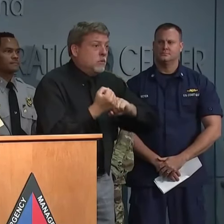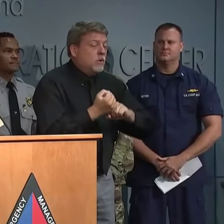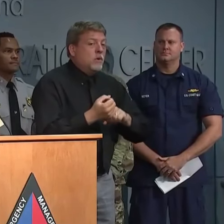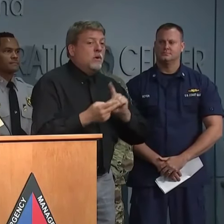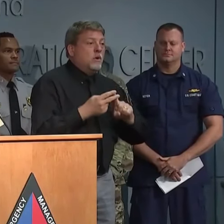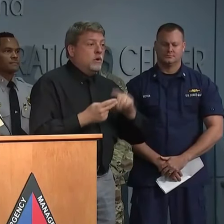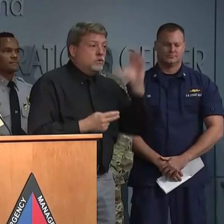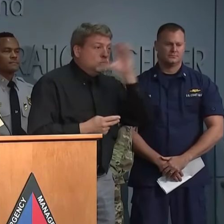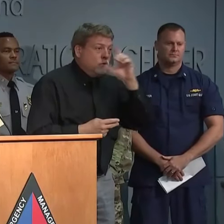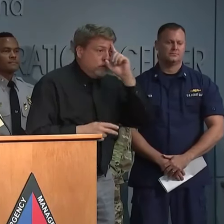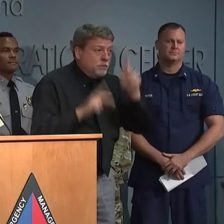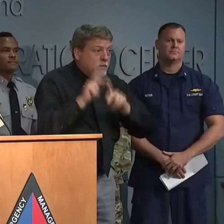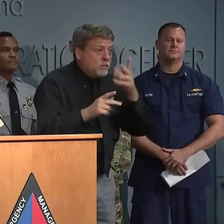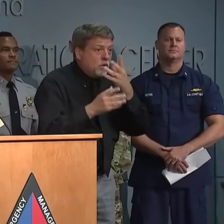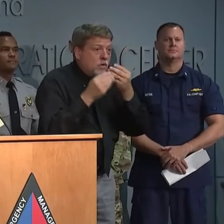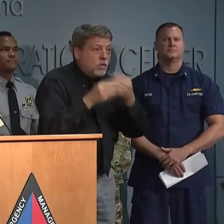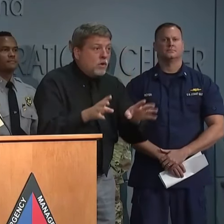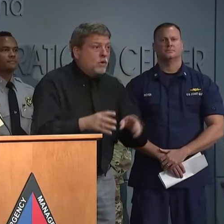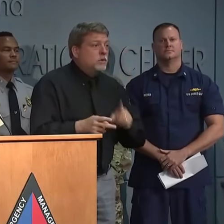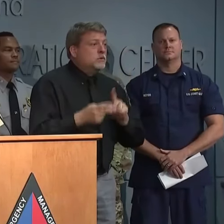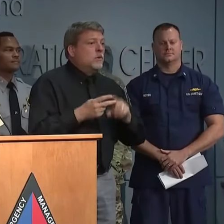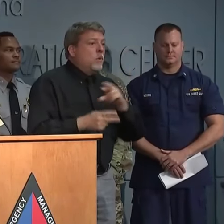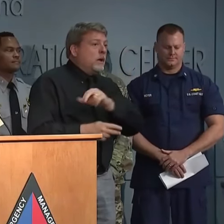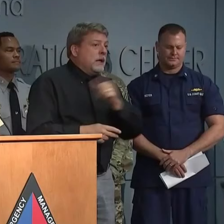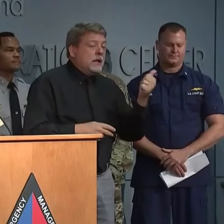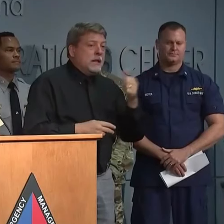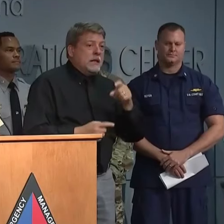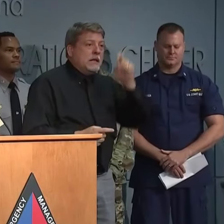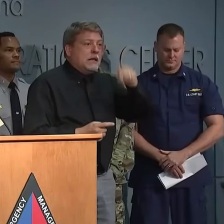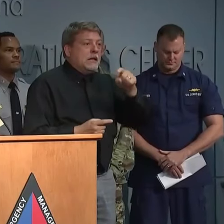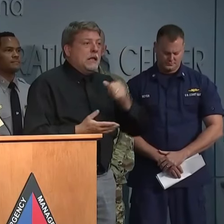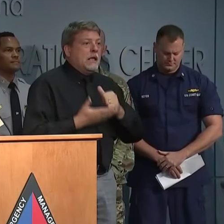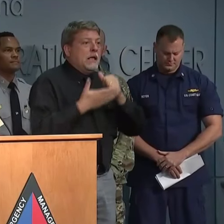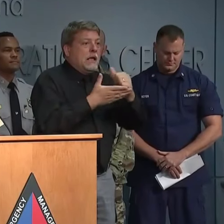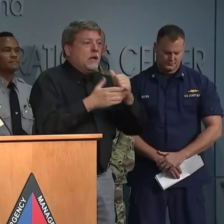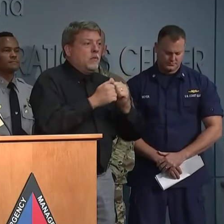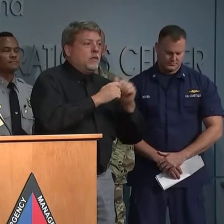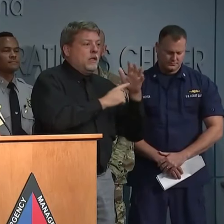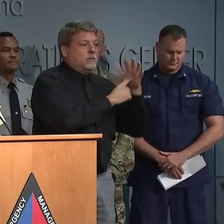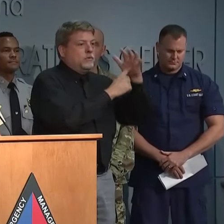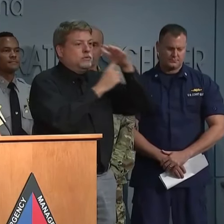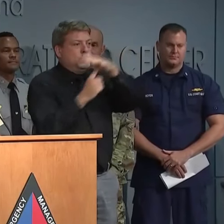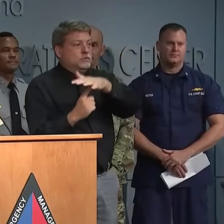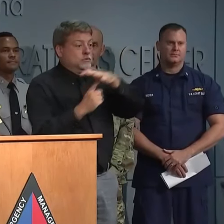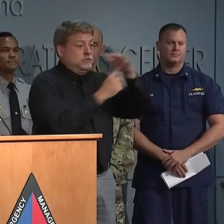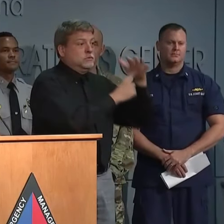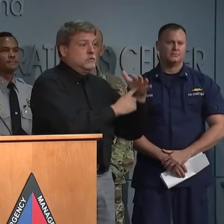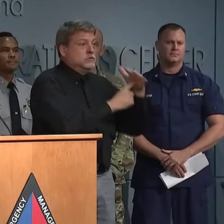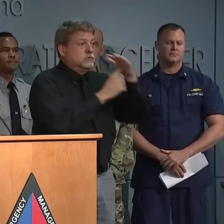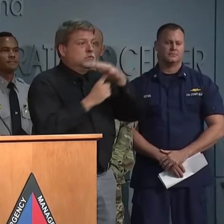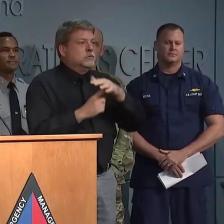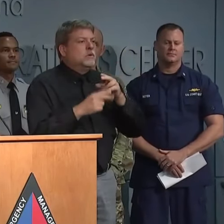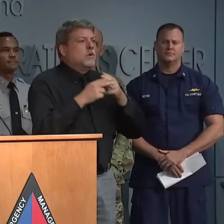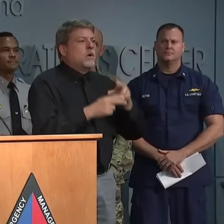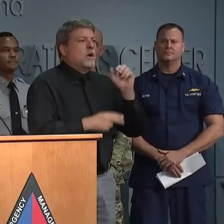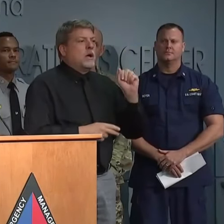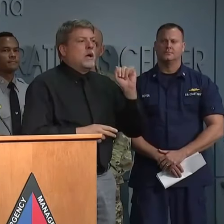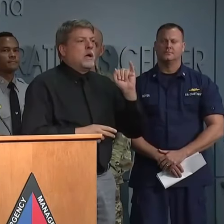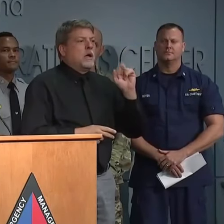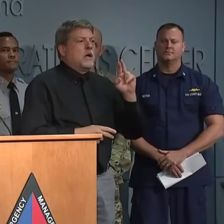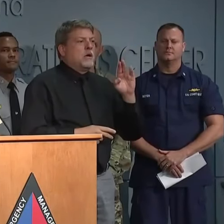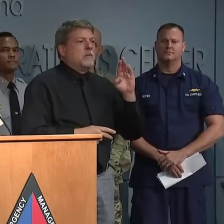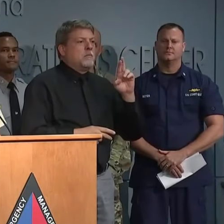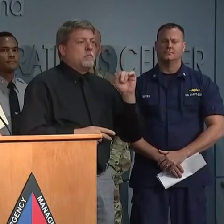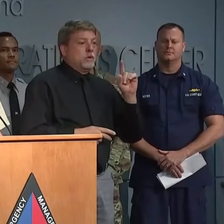operations, or for any requirements for an air bridge out to barrier islands. The risk of flash flooding remains high